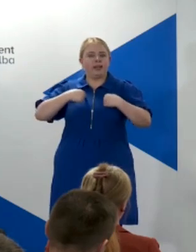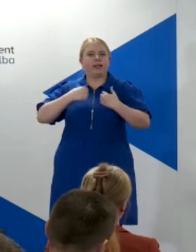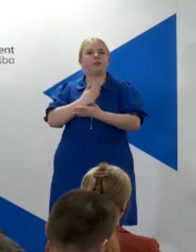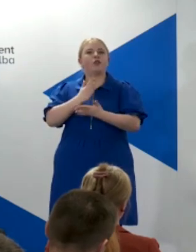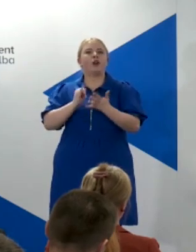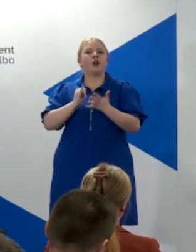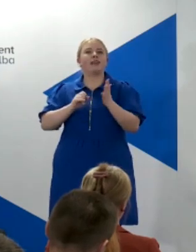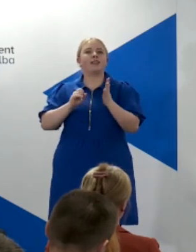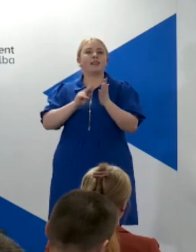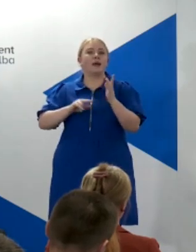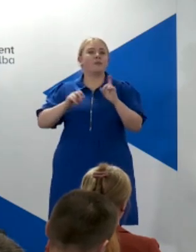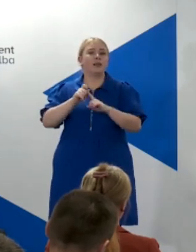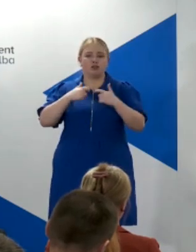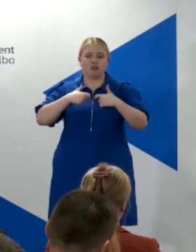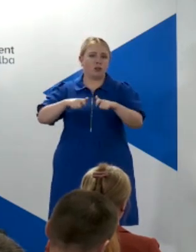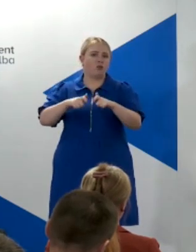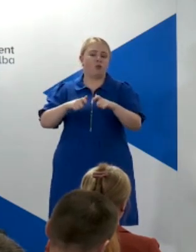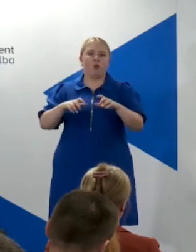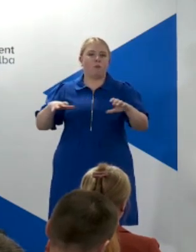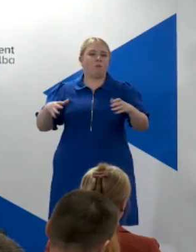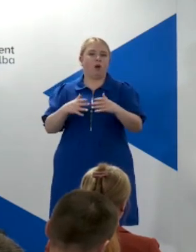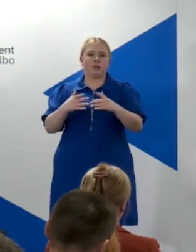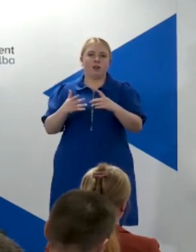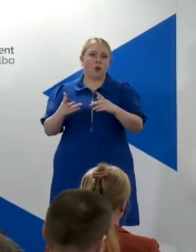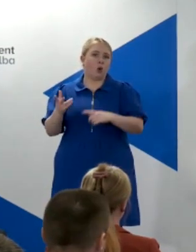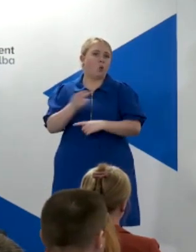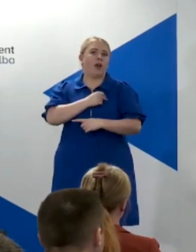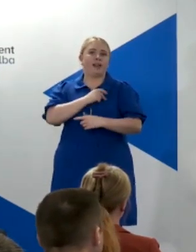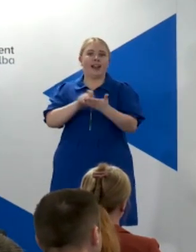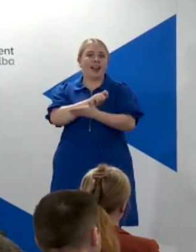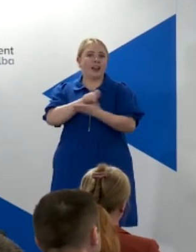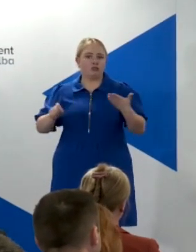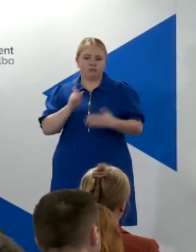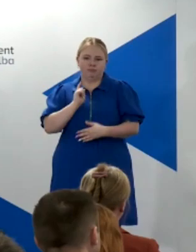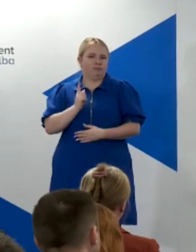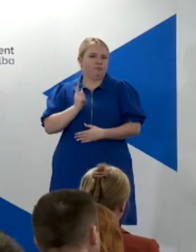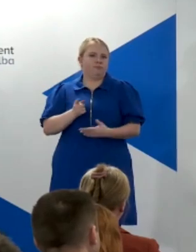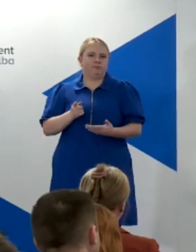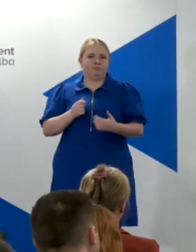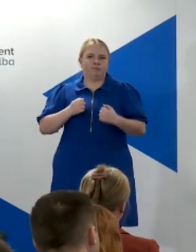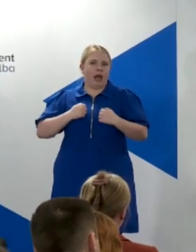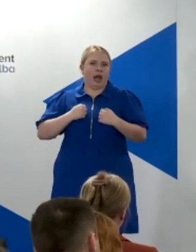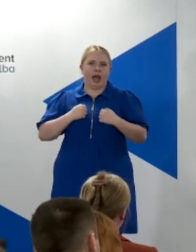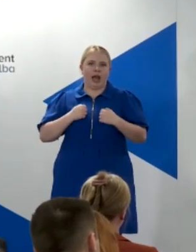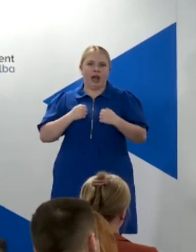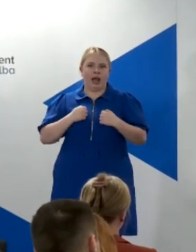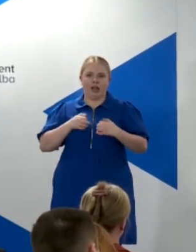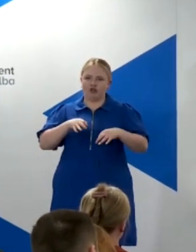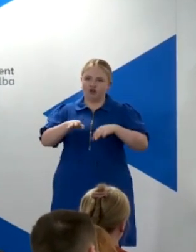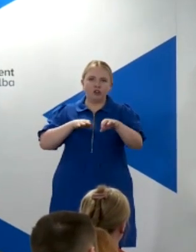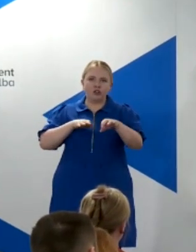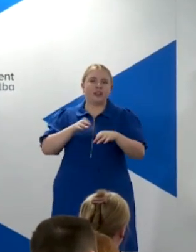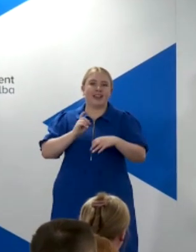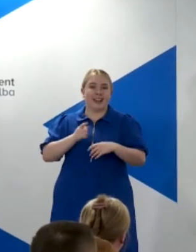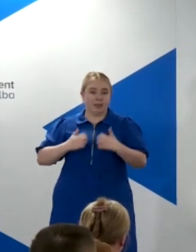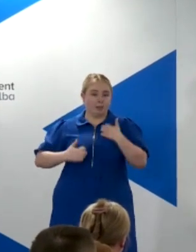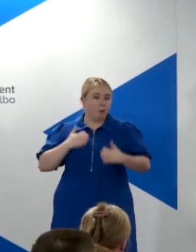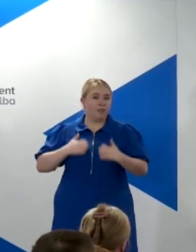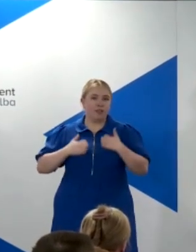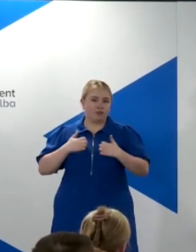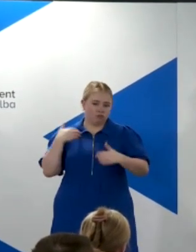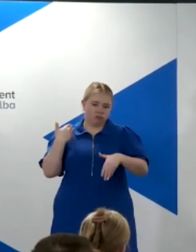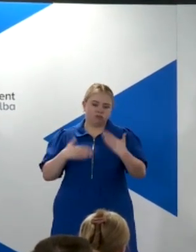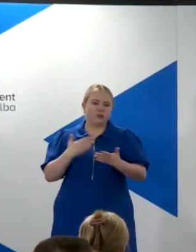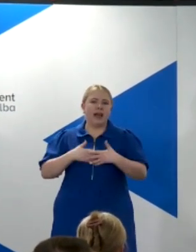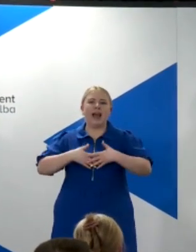SNP continues to be a party that is winning elections. That is exactly the strategy I have, that is exactly the motivation I have